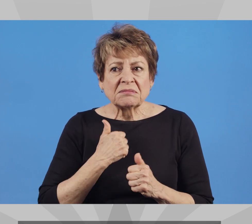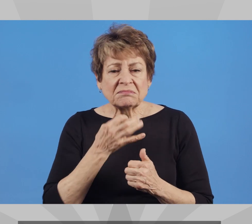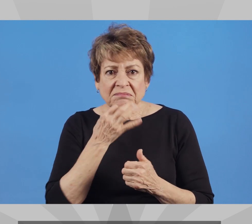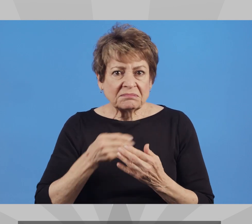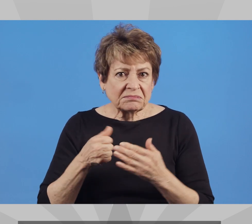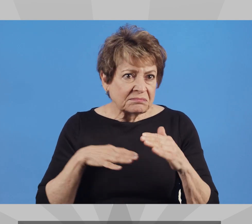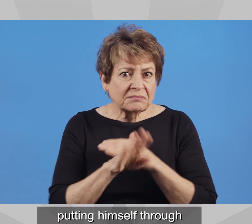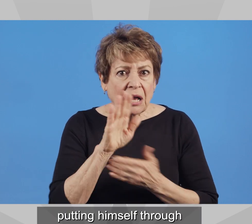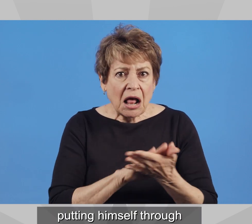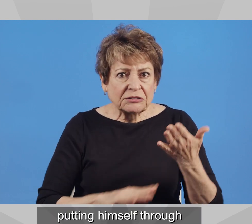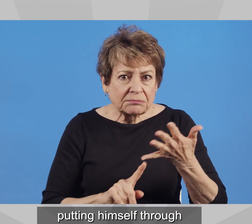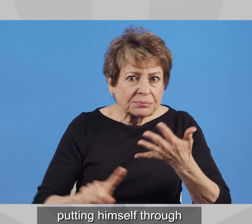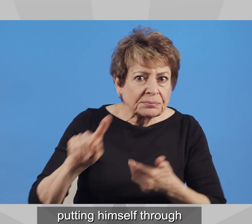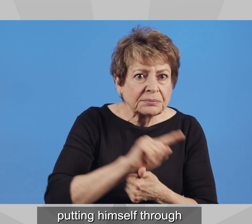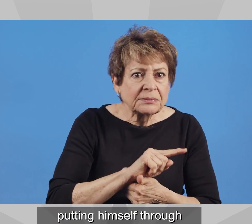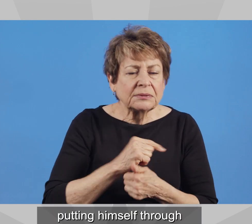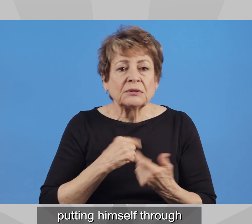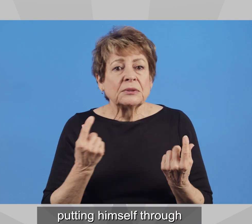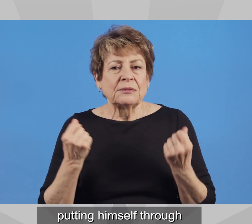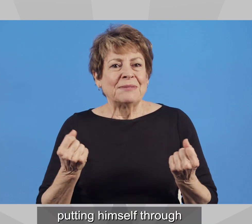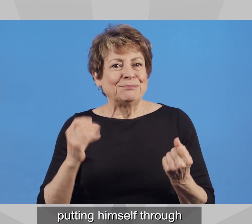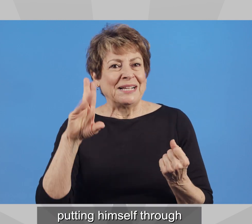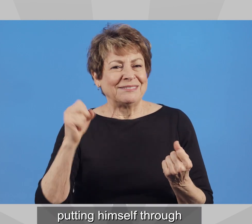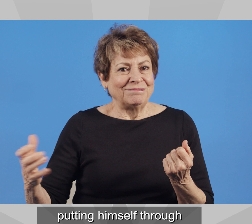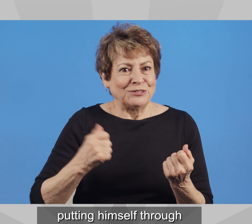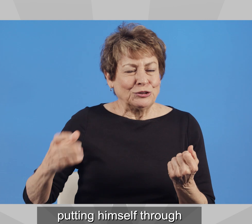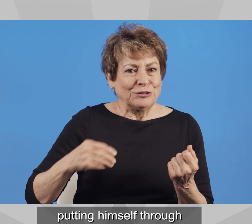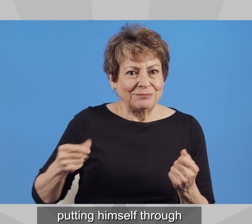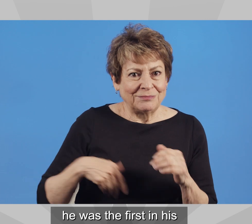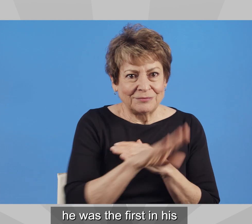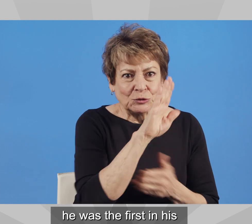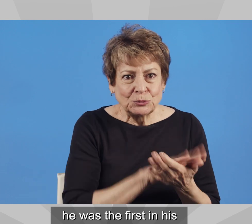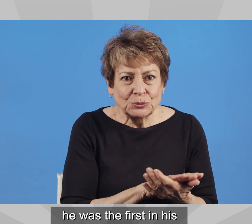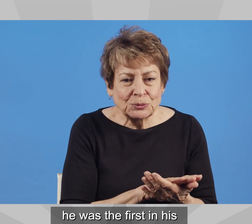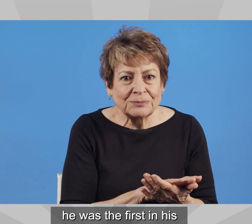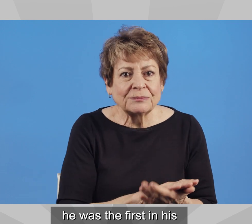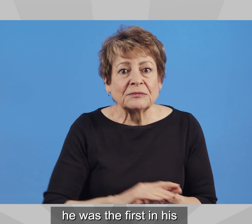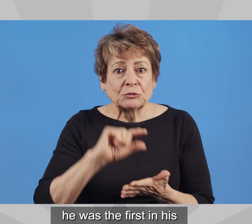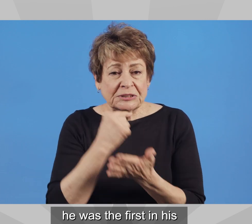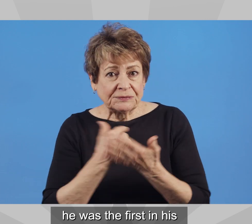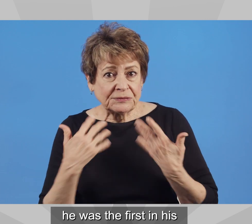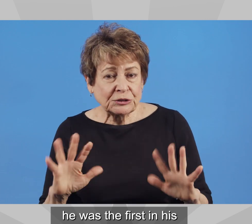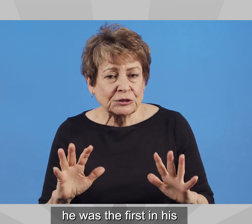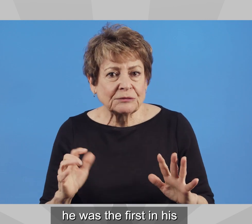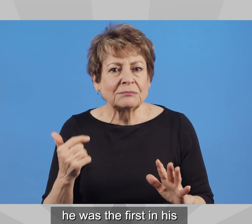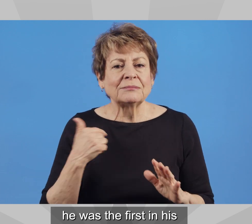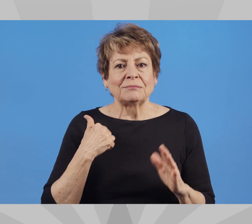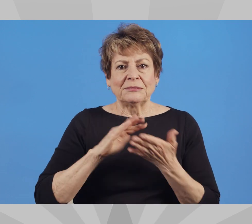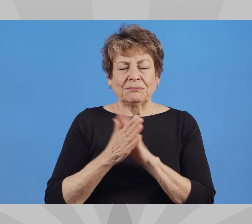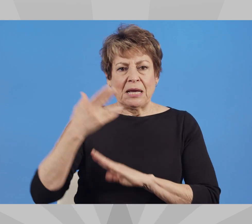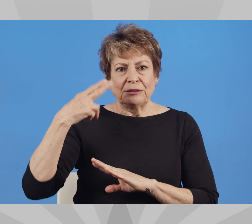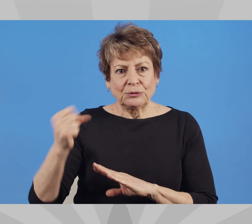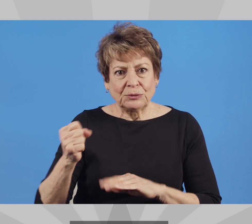value of hard work, putting himself through college driving school buses. He was the first in his family to earn a degree.